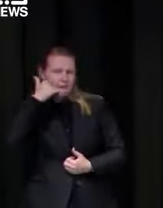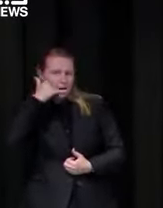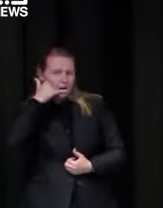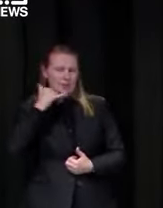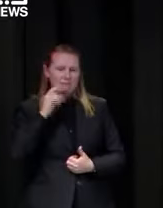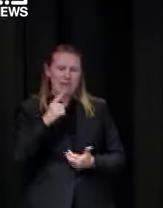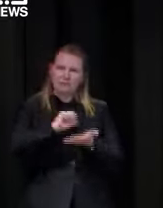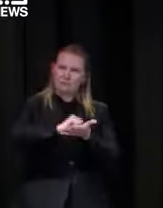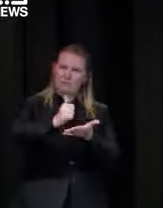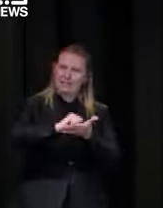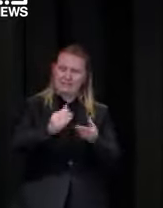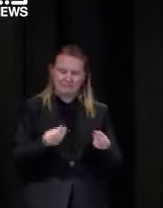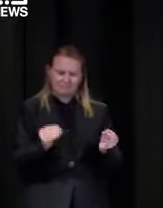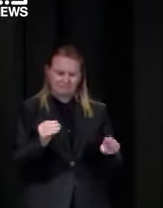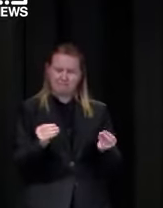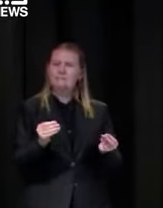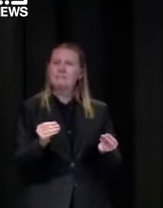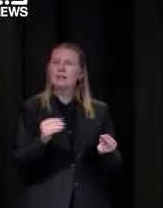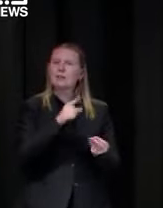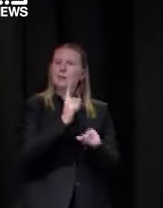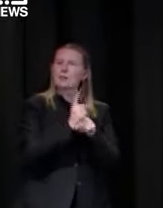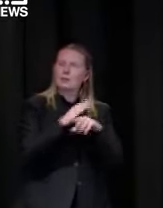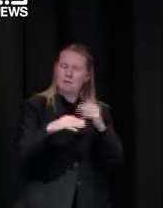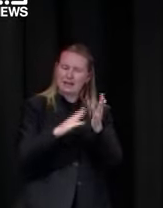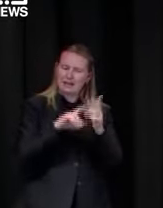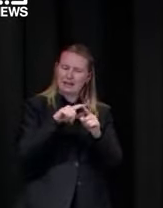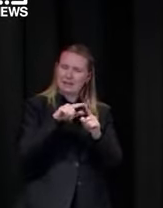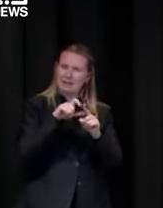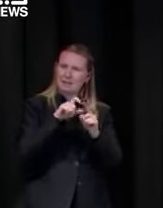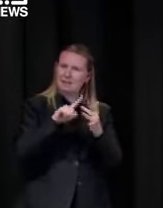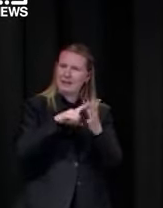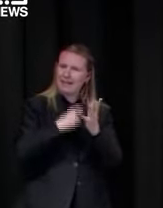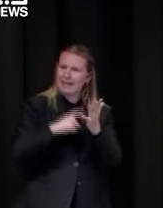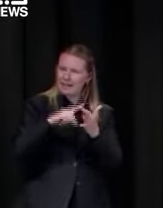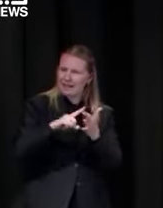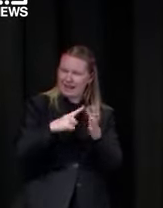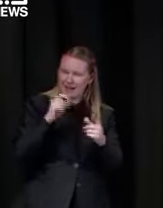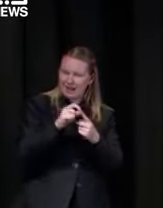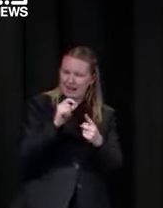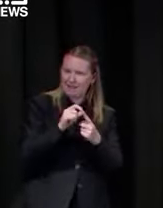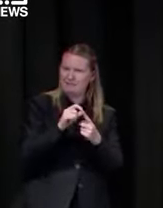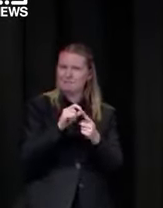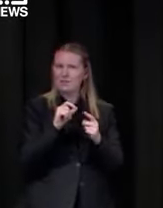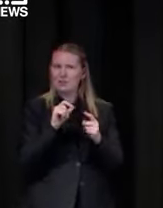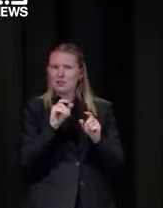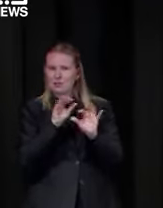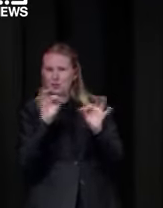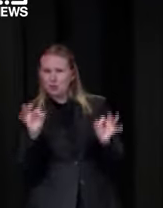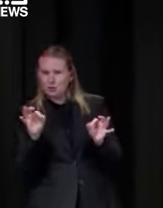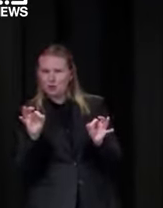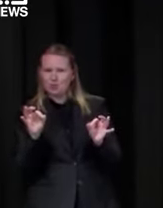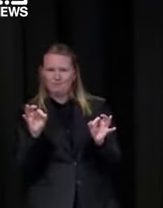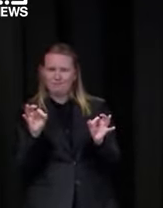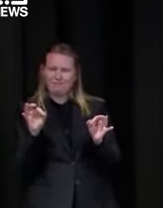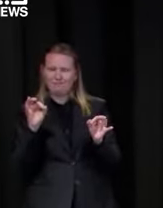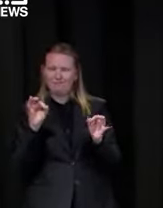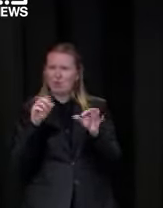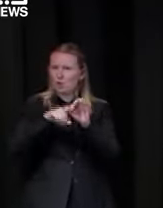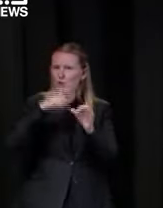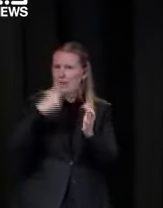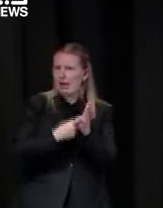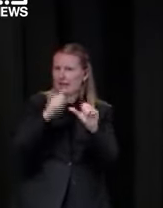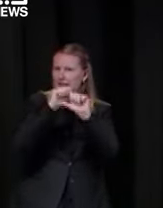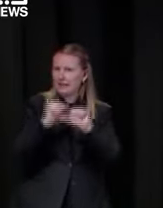mentioned medicare's app rather than the covert safe victoria um i'm sorry rather than um the check-in system that we currently have being